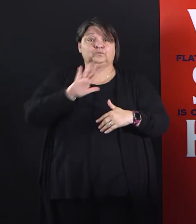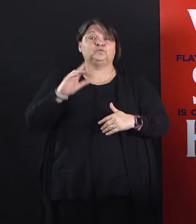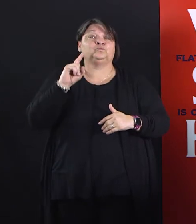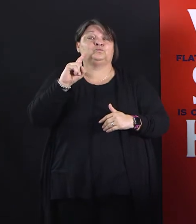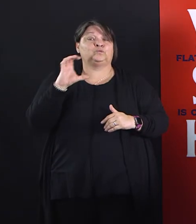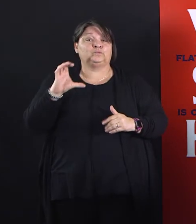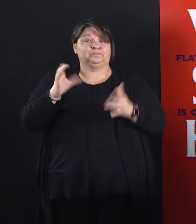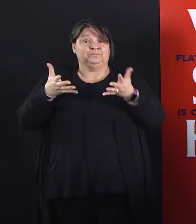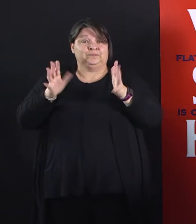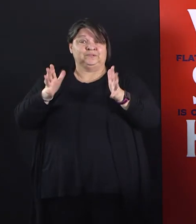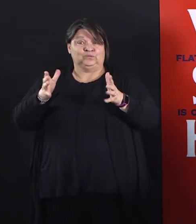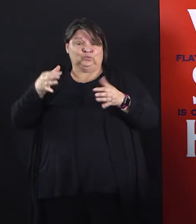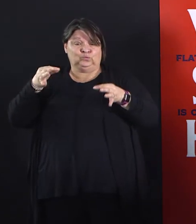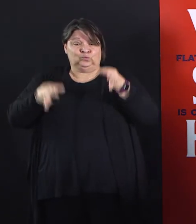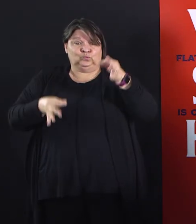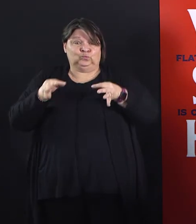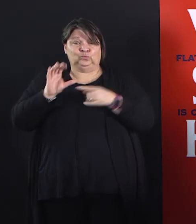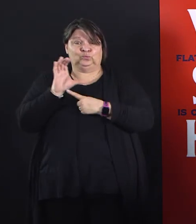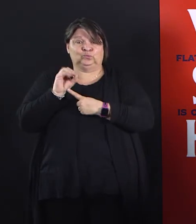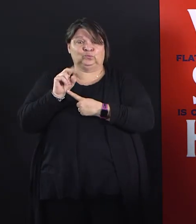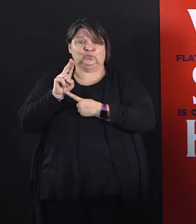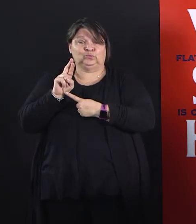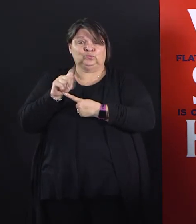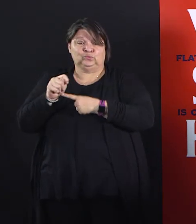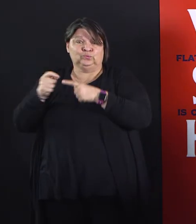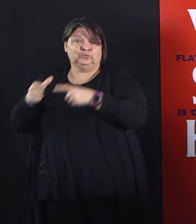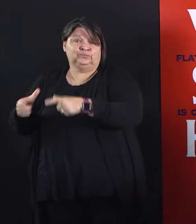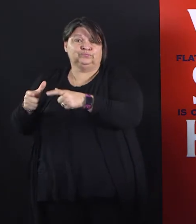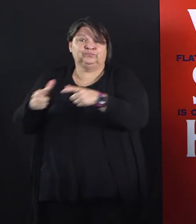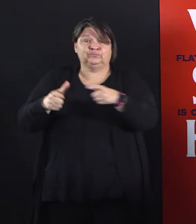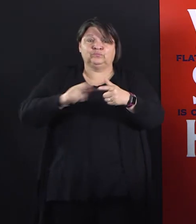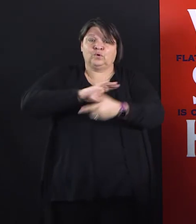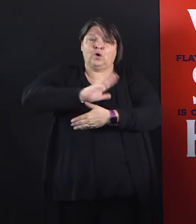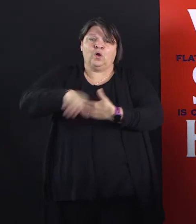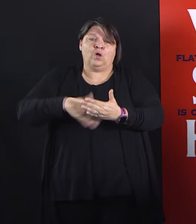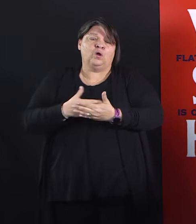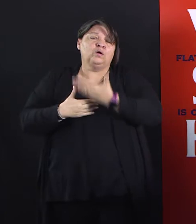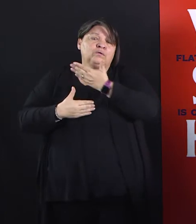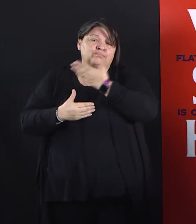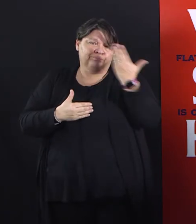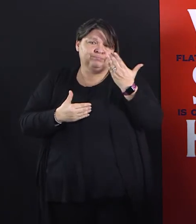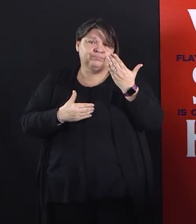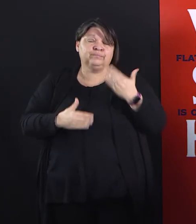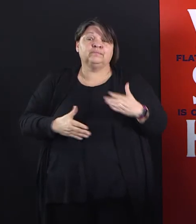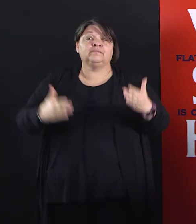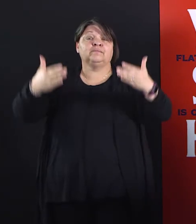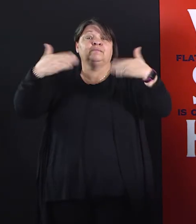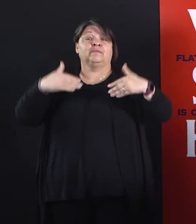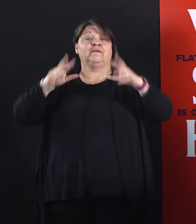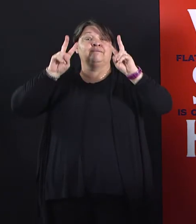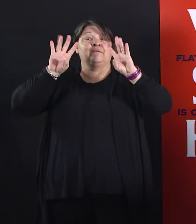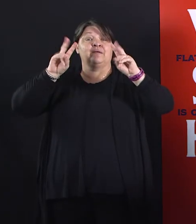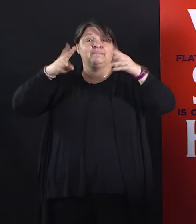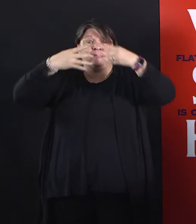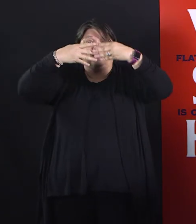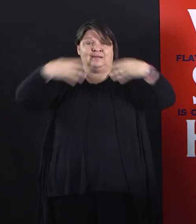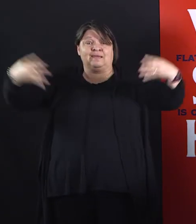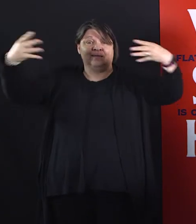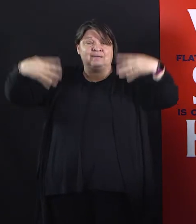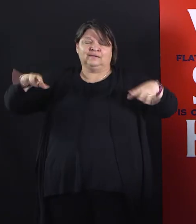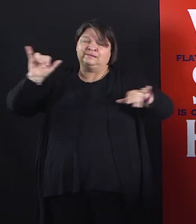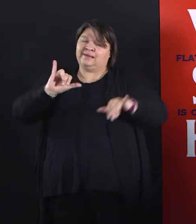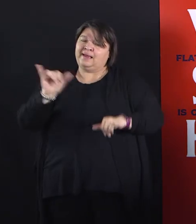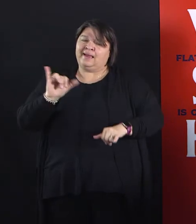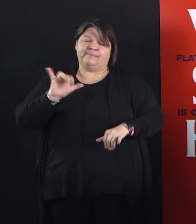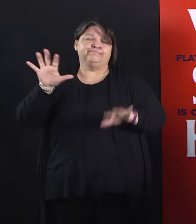number on volleyball, but the volleyball nets will be removed. We take no pleasure in having to restrict your use of those courts. But